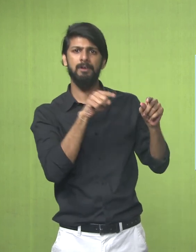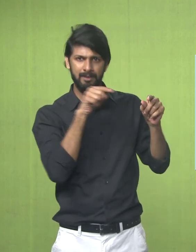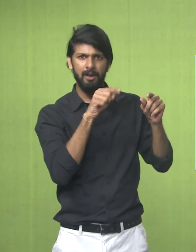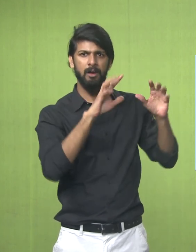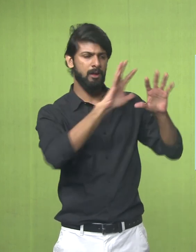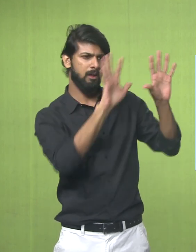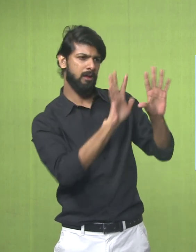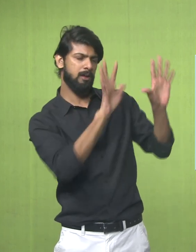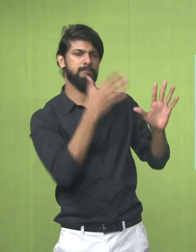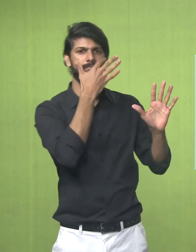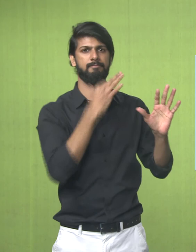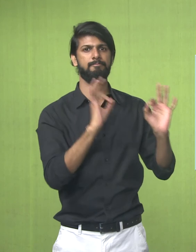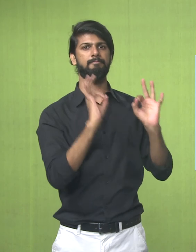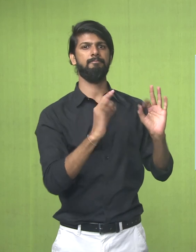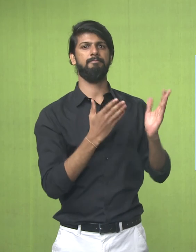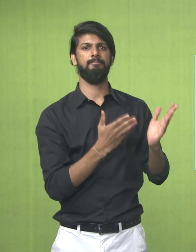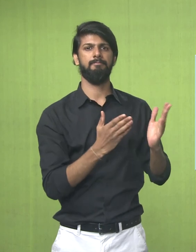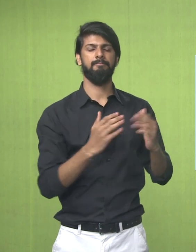It Really Gives A Very Beautiful Kind Of A Look